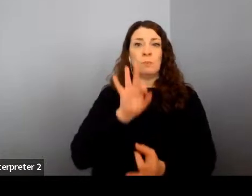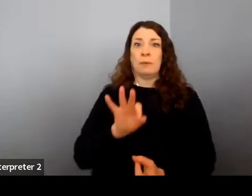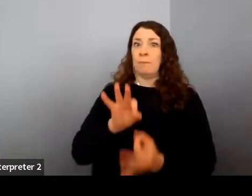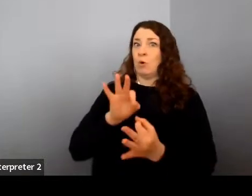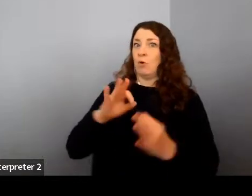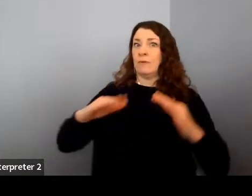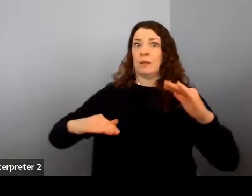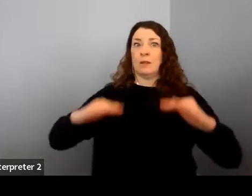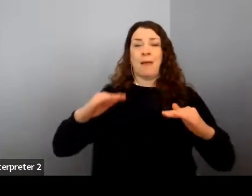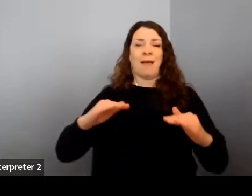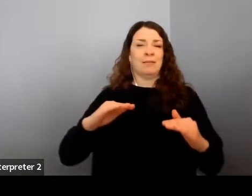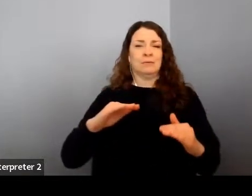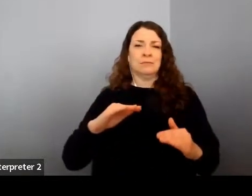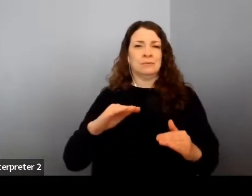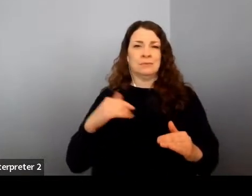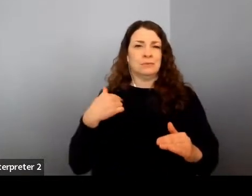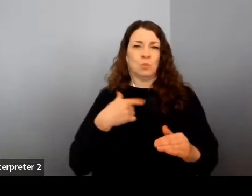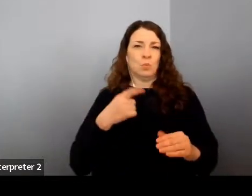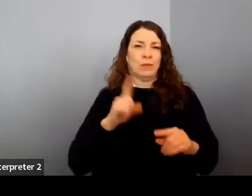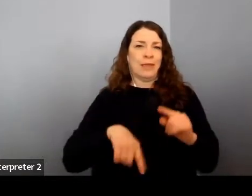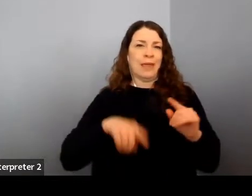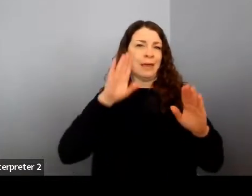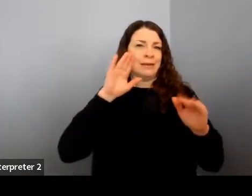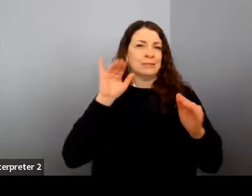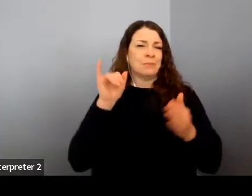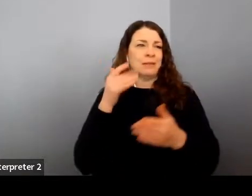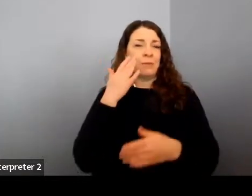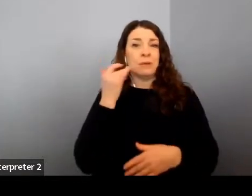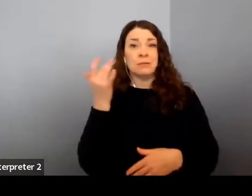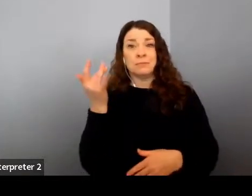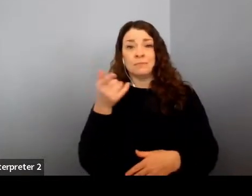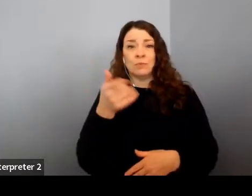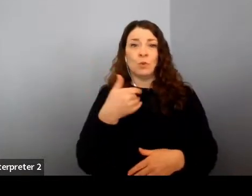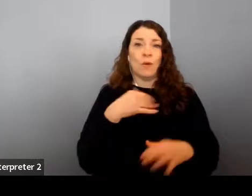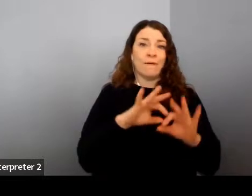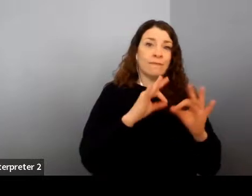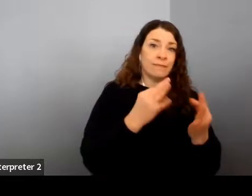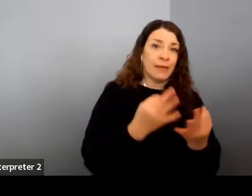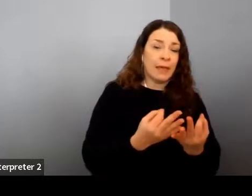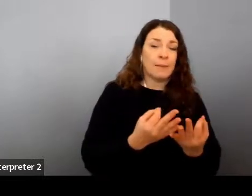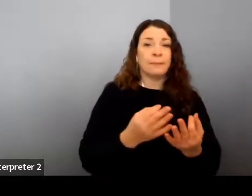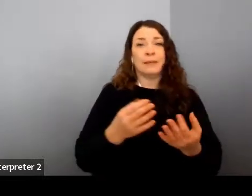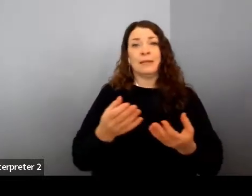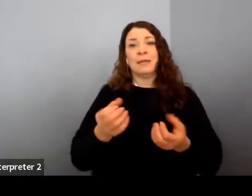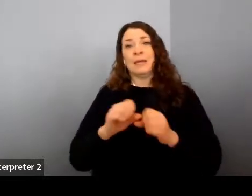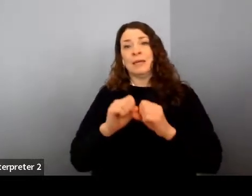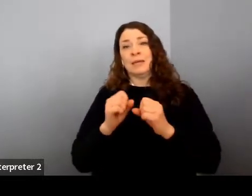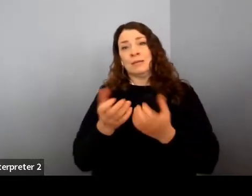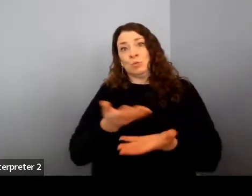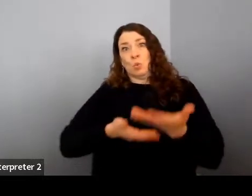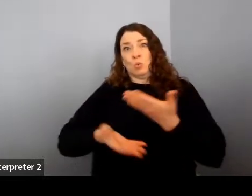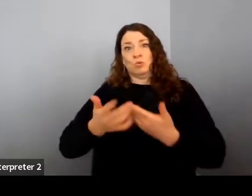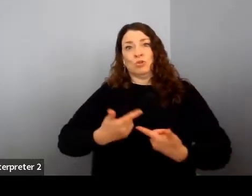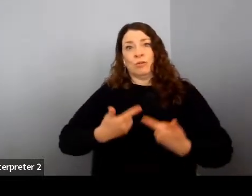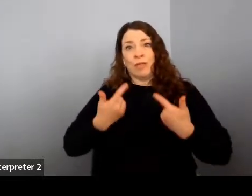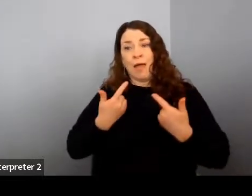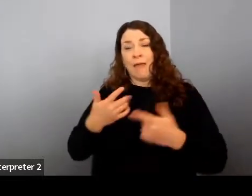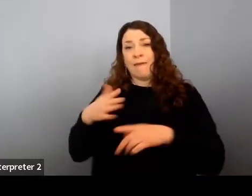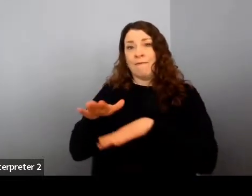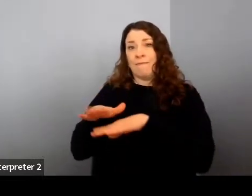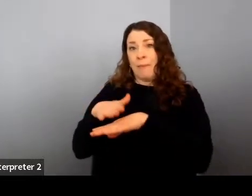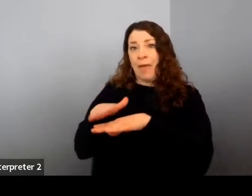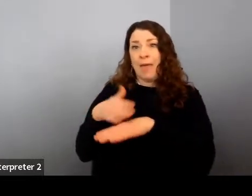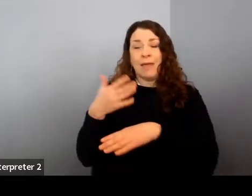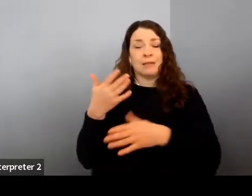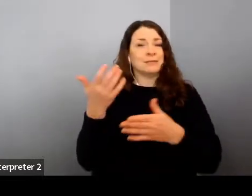especially if you also have a family and an active social life and, you know, pets, anything. And so for